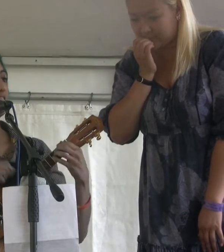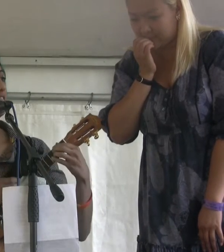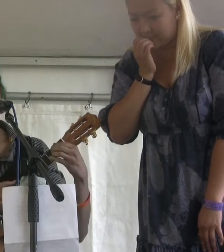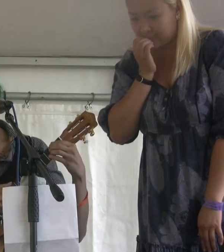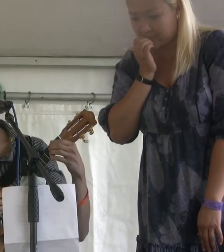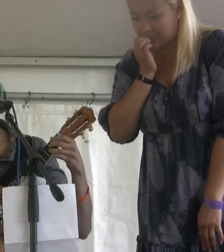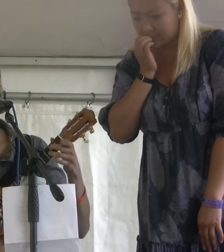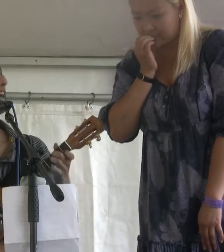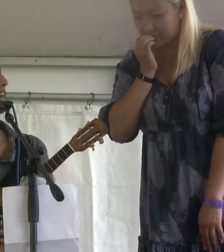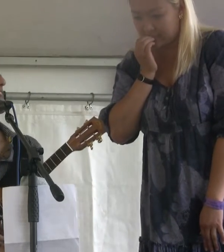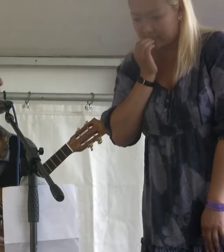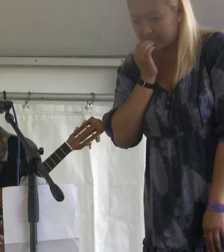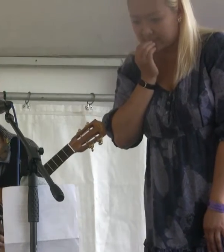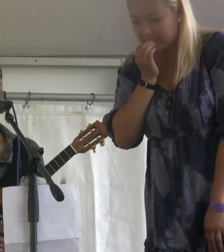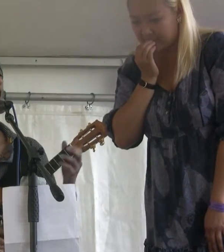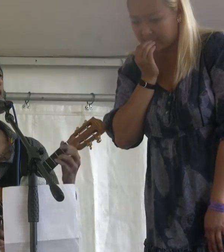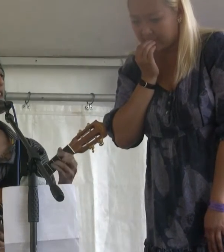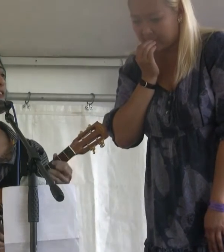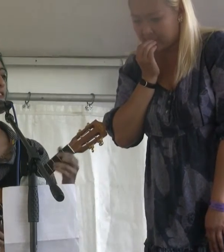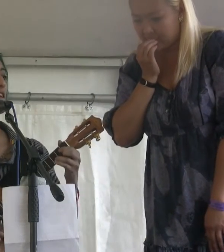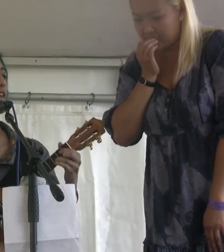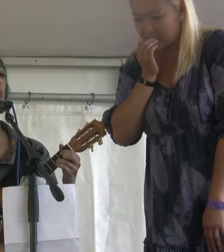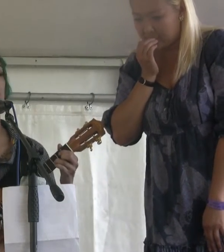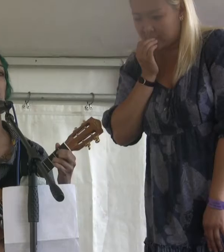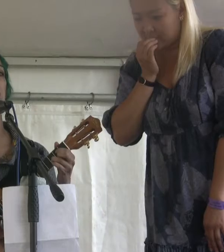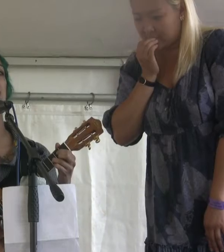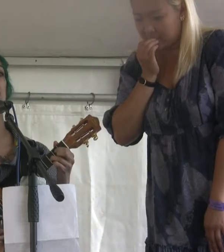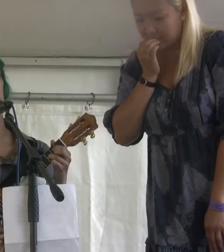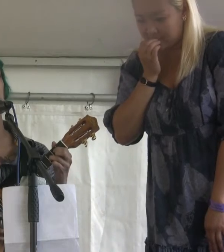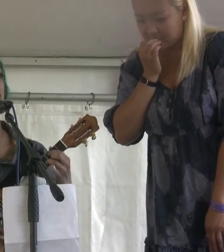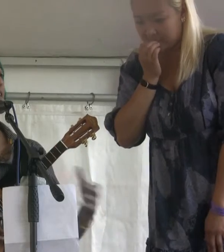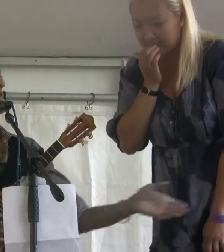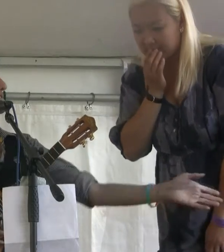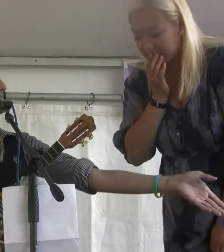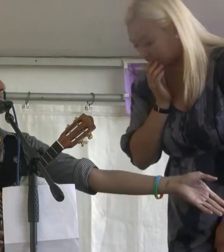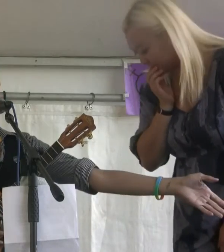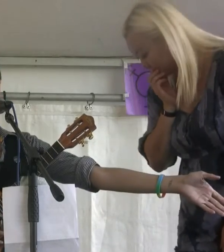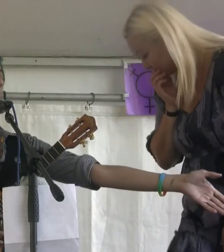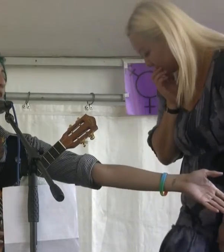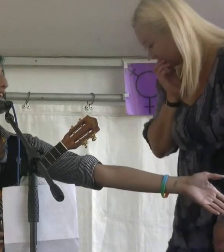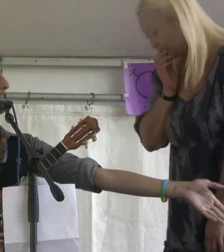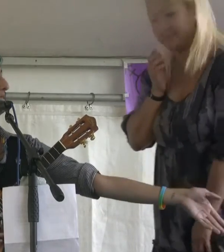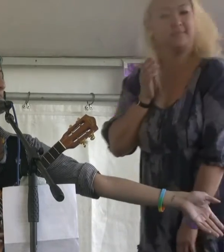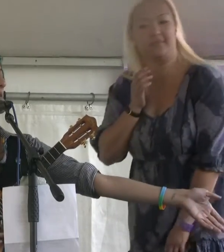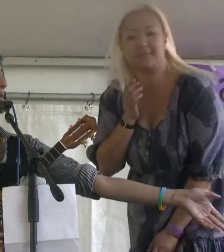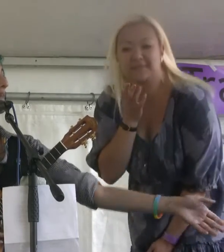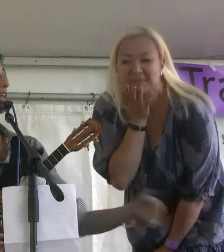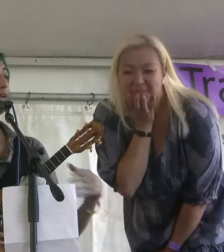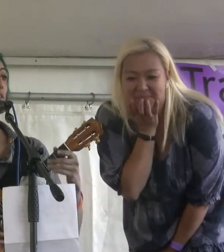Okay, this next song I released some single a while back. It's also the ukulele version that's on my album, which